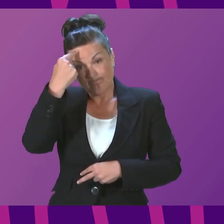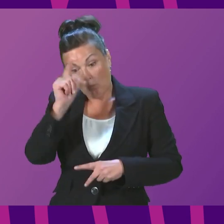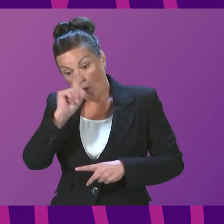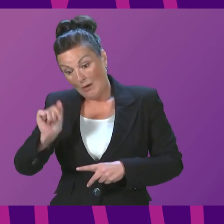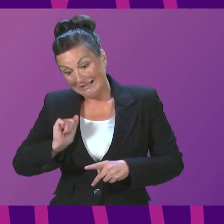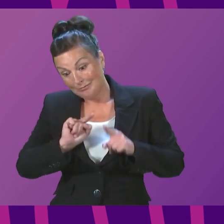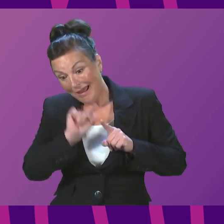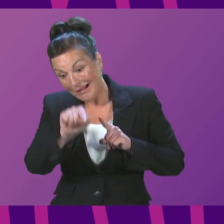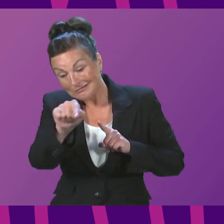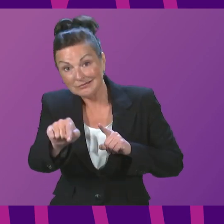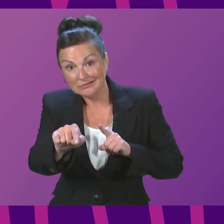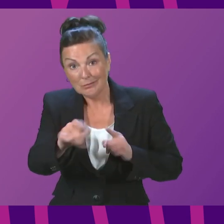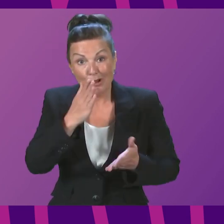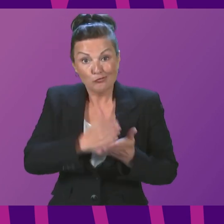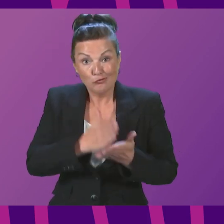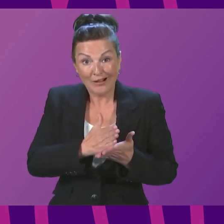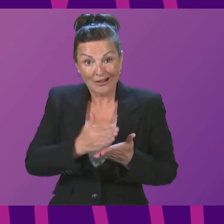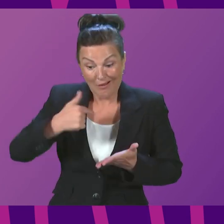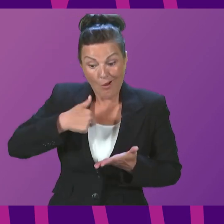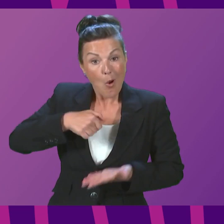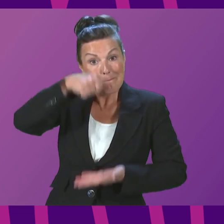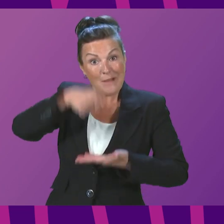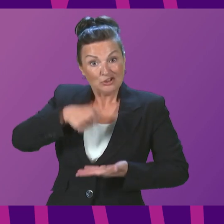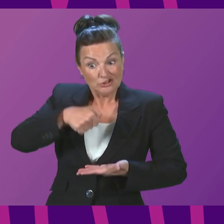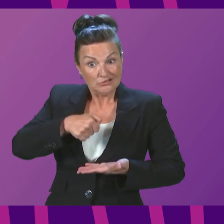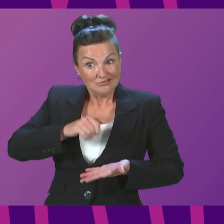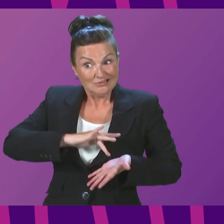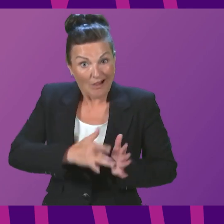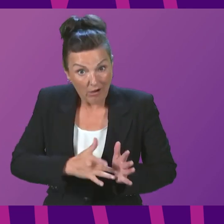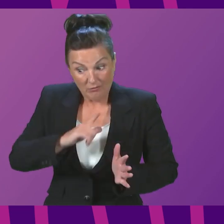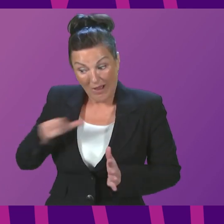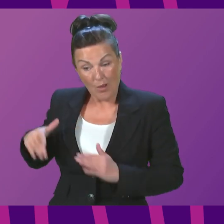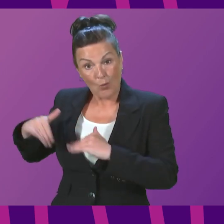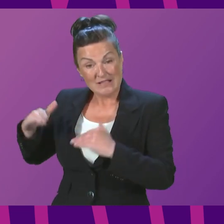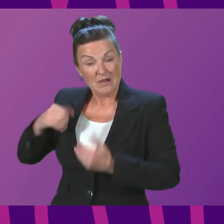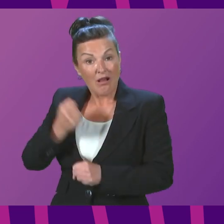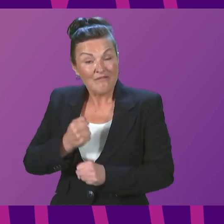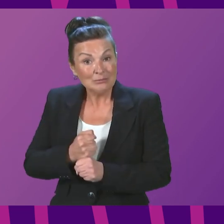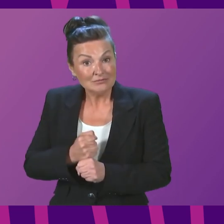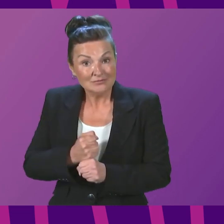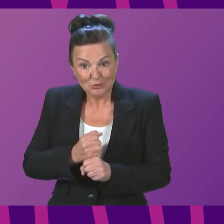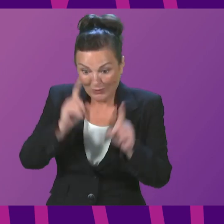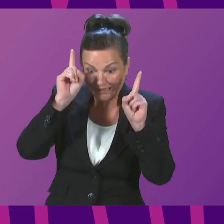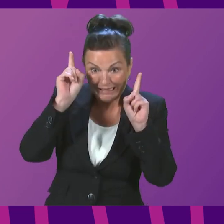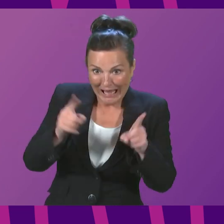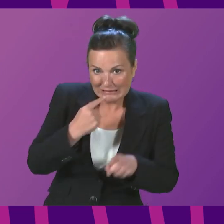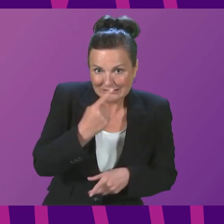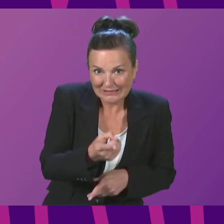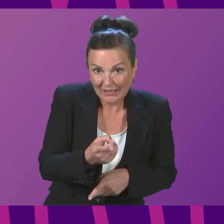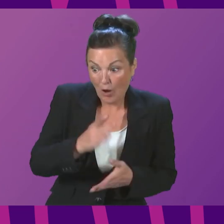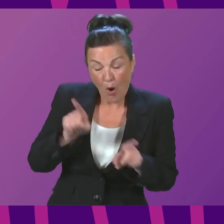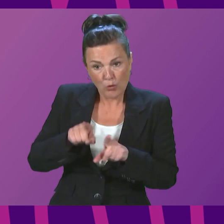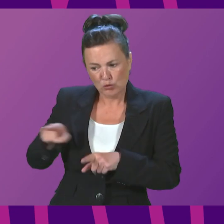course, constrained by the fact that our budget is largely set by Westminster Governments. And right now, those budgets are not keeping